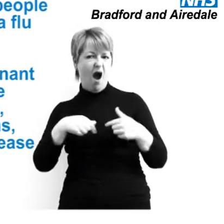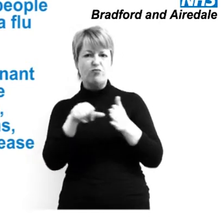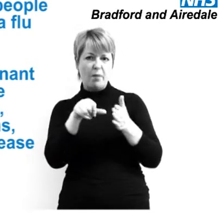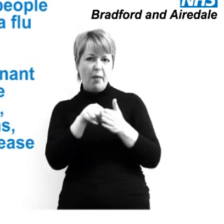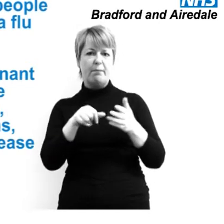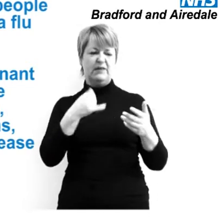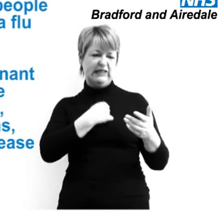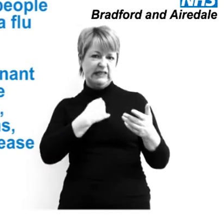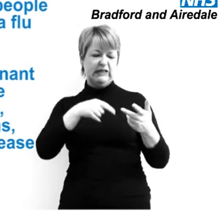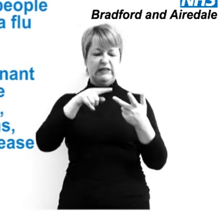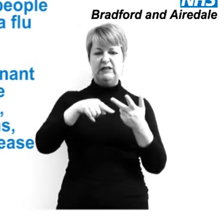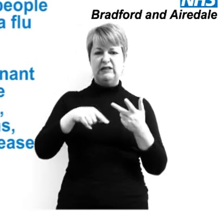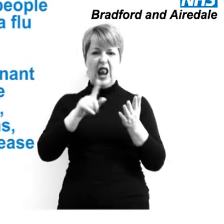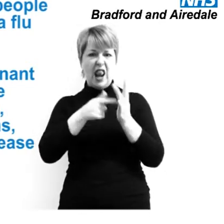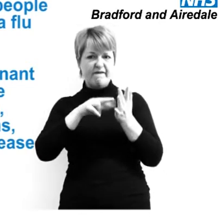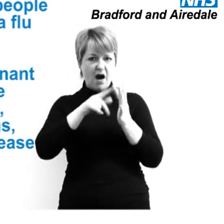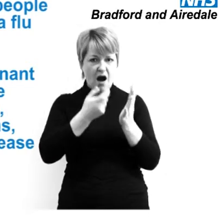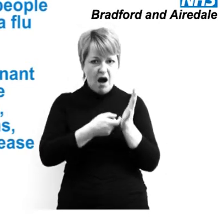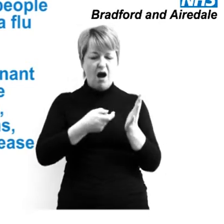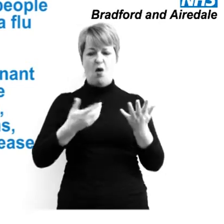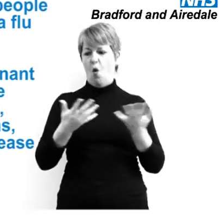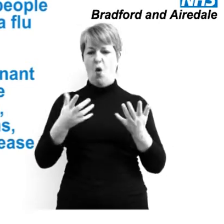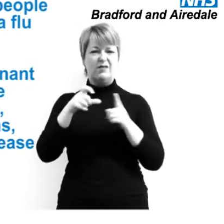breathing problems, kidney or liver disease or diabetes